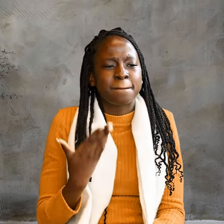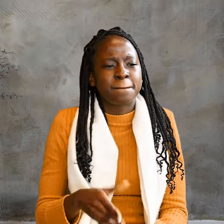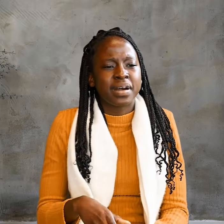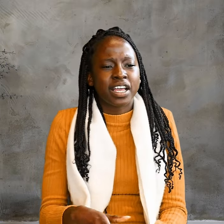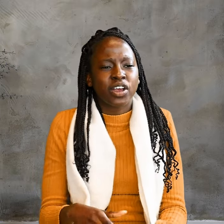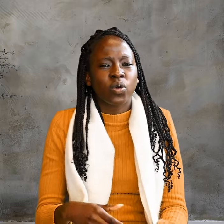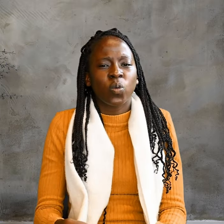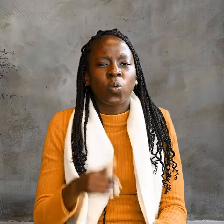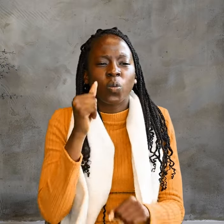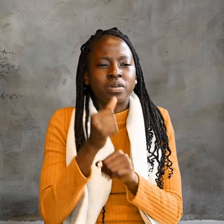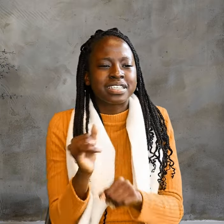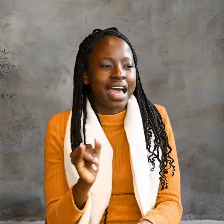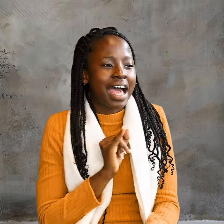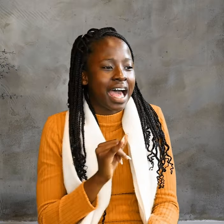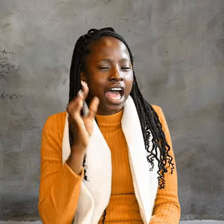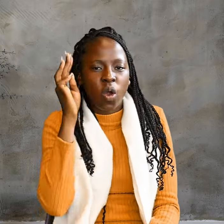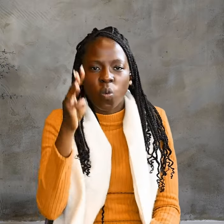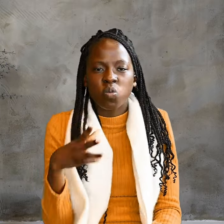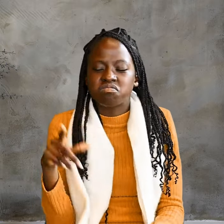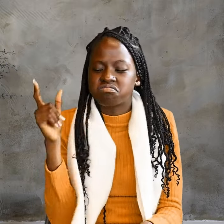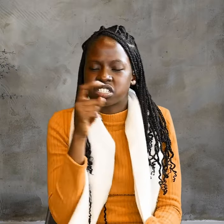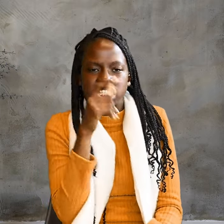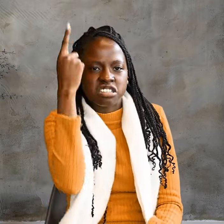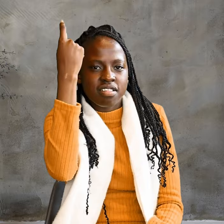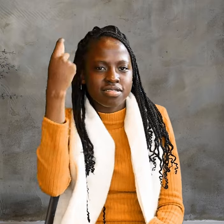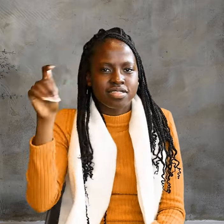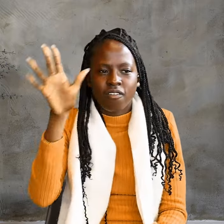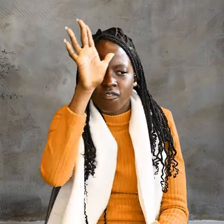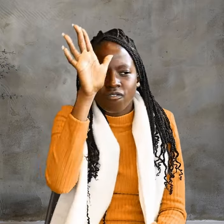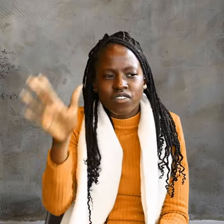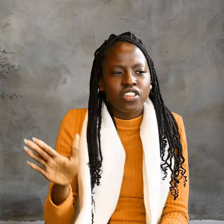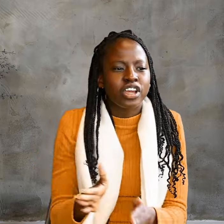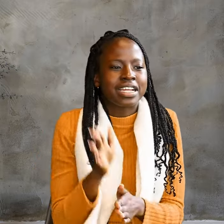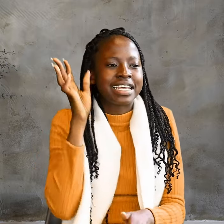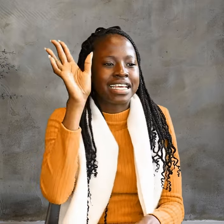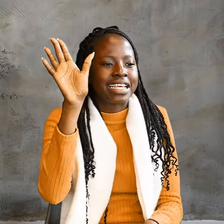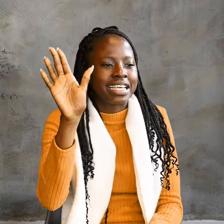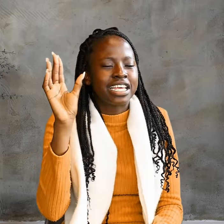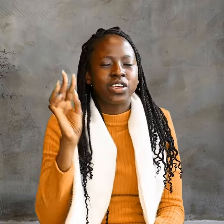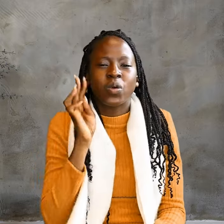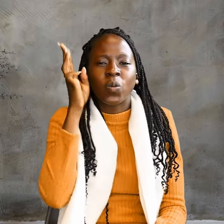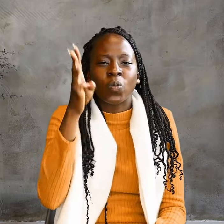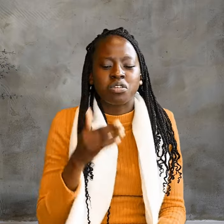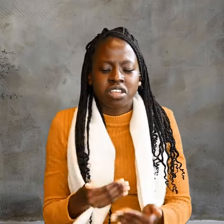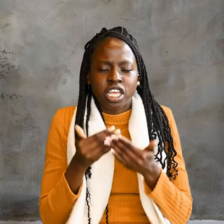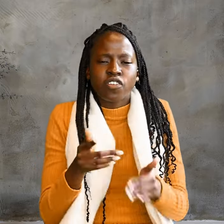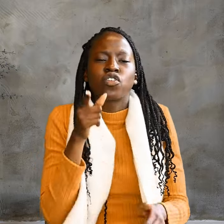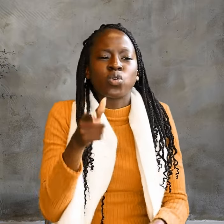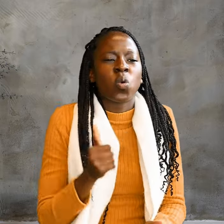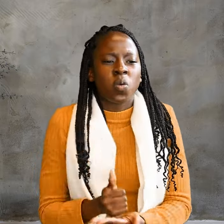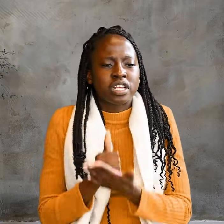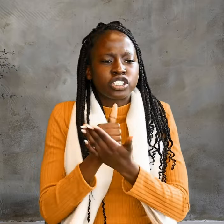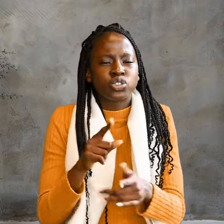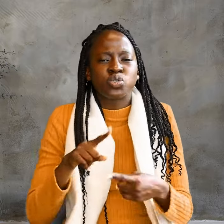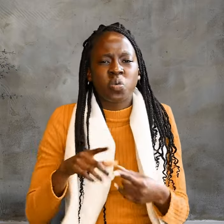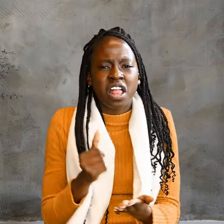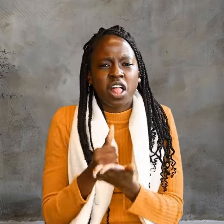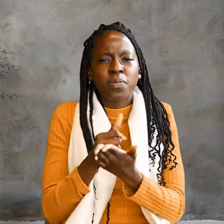ask the Father and he will give you another advocate to help you and be with you forever.